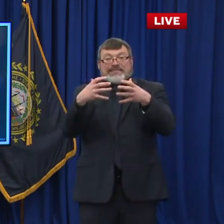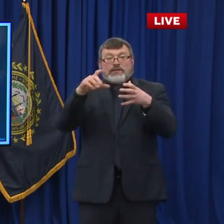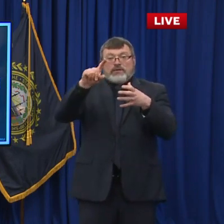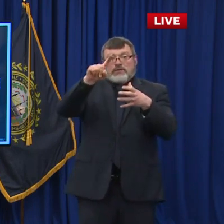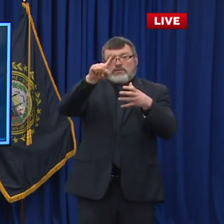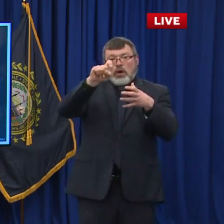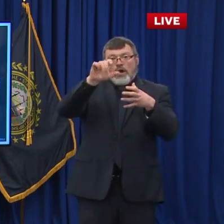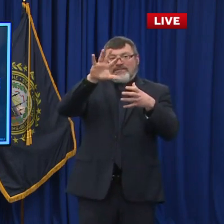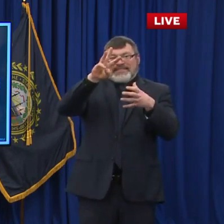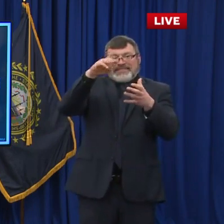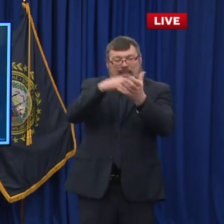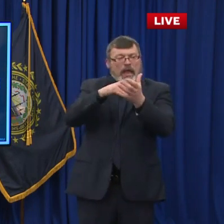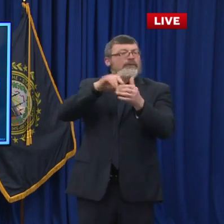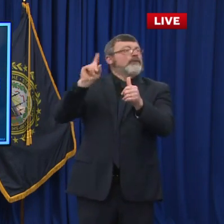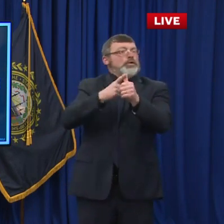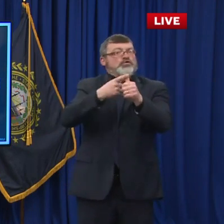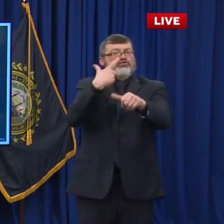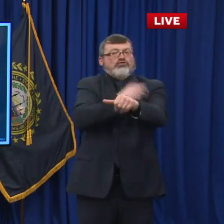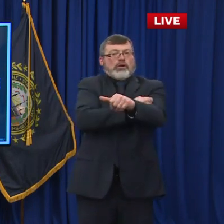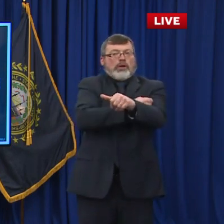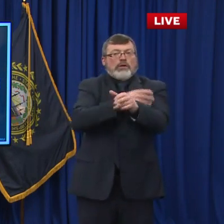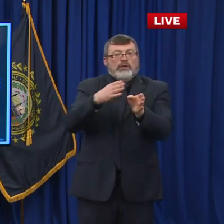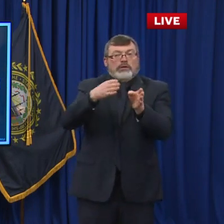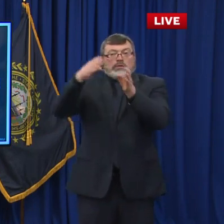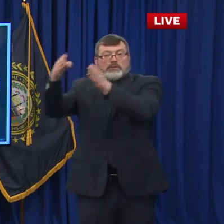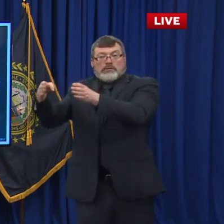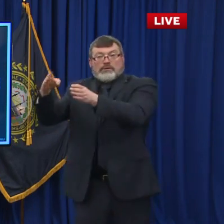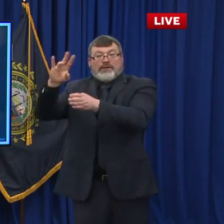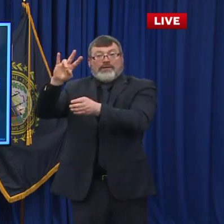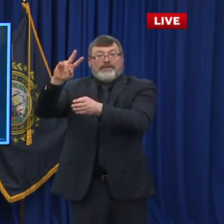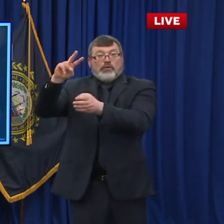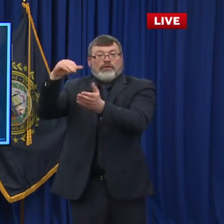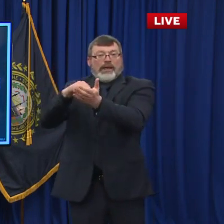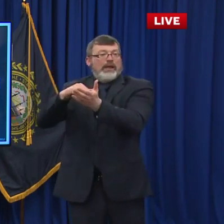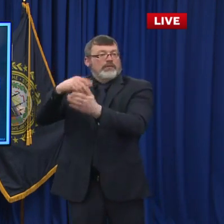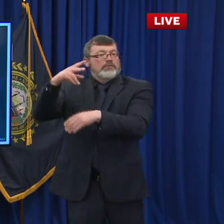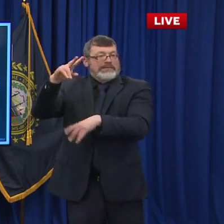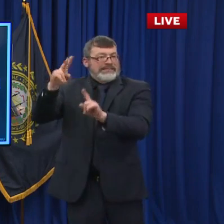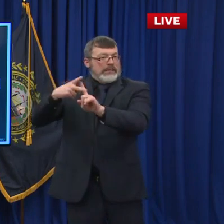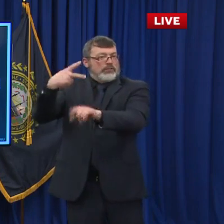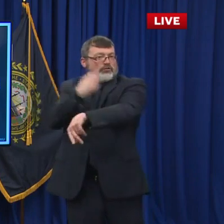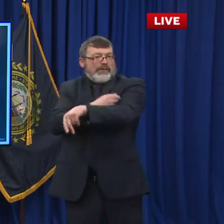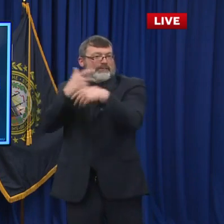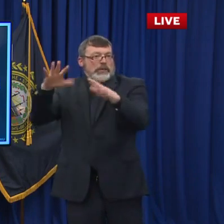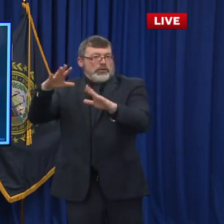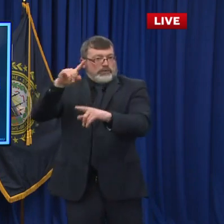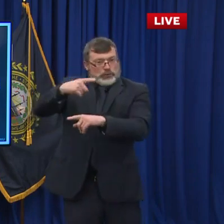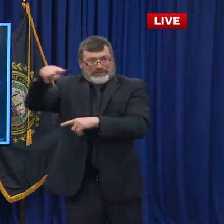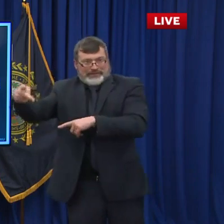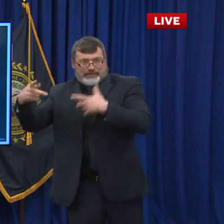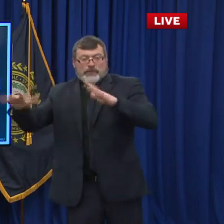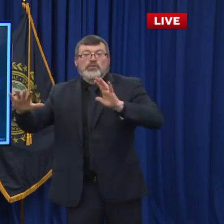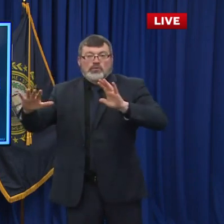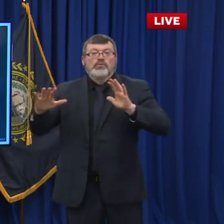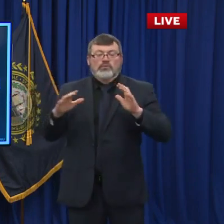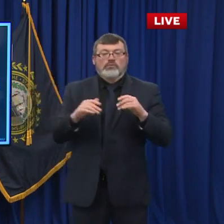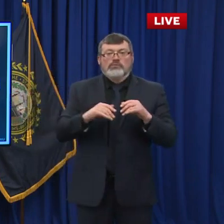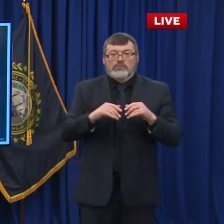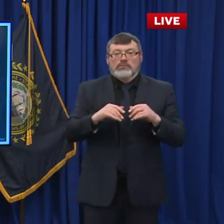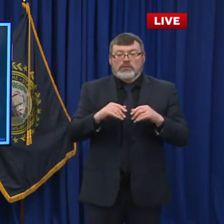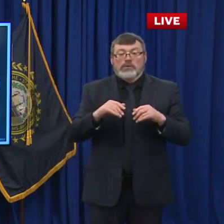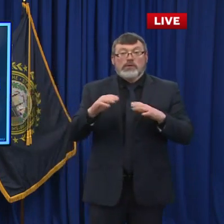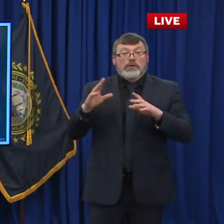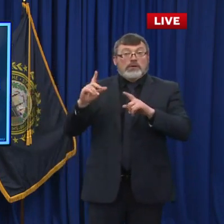,000 second doses of vaccine. That means at this time, 11% of New Hampshire's population has received one dose of